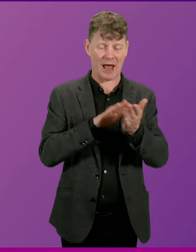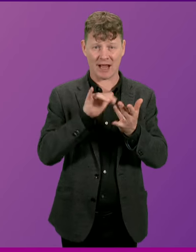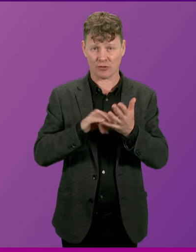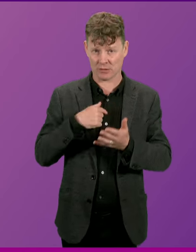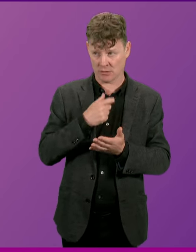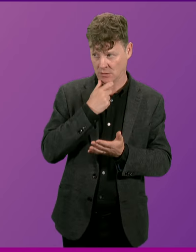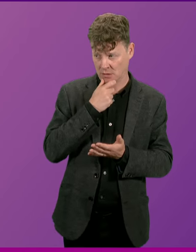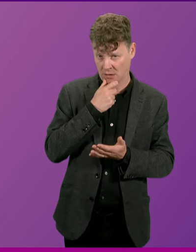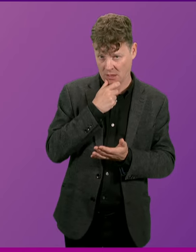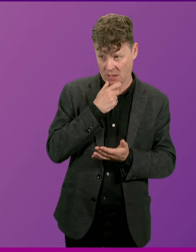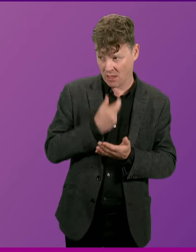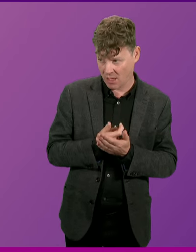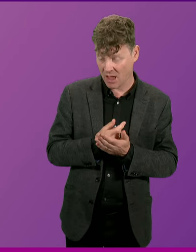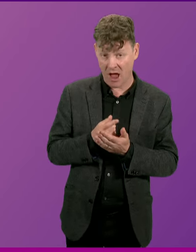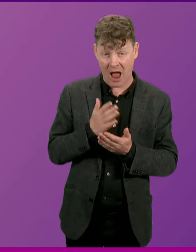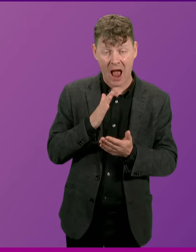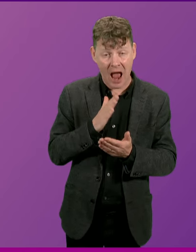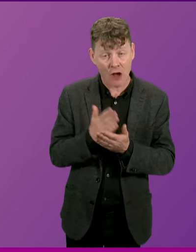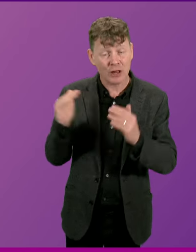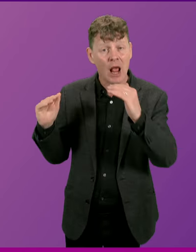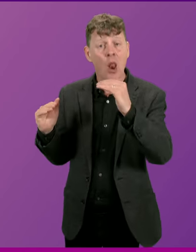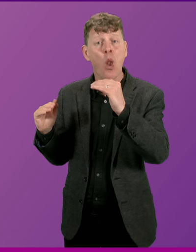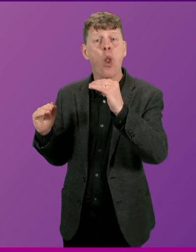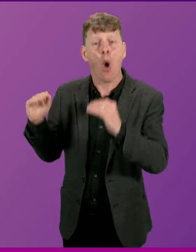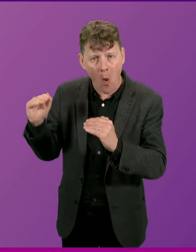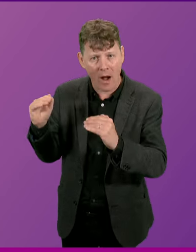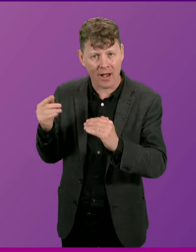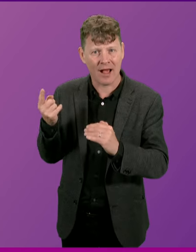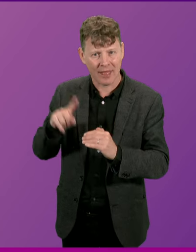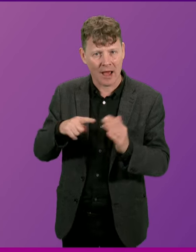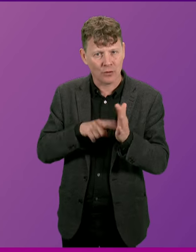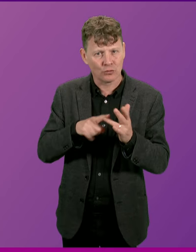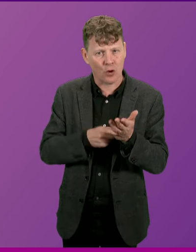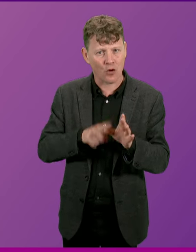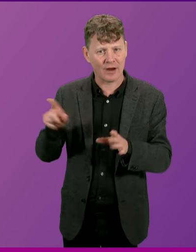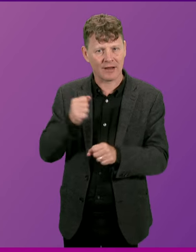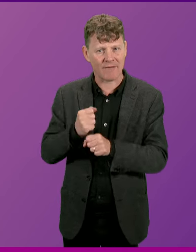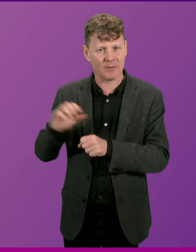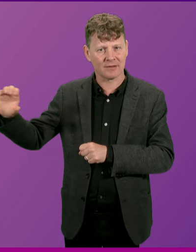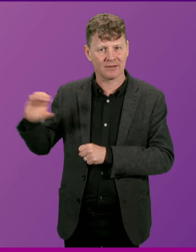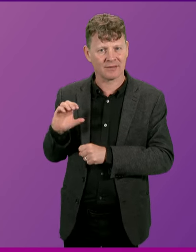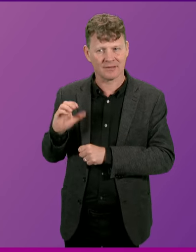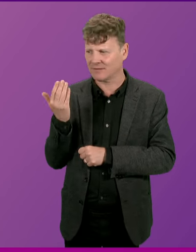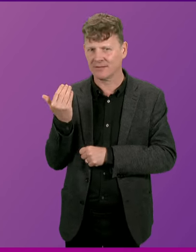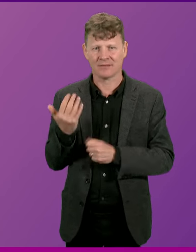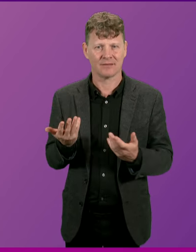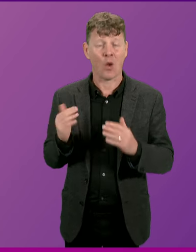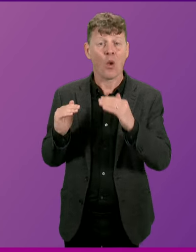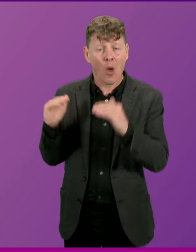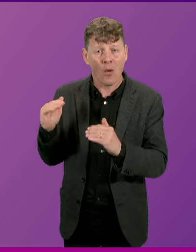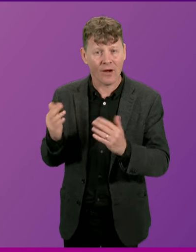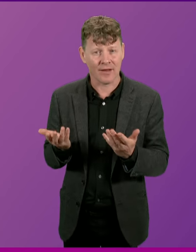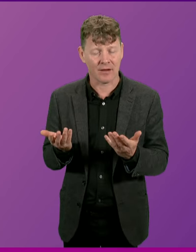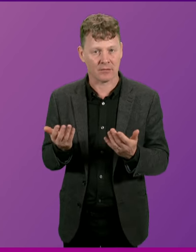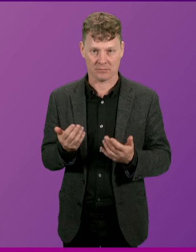belief that it's actually lower than the consequentials we received from the Conservative government. And our priorities will